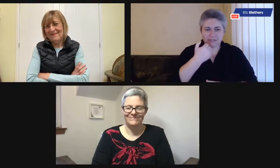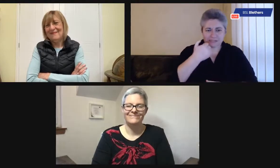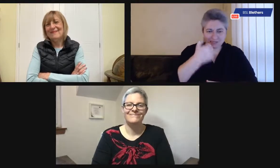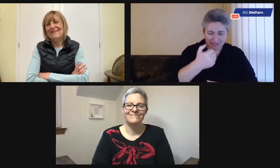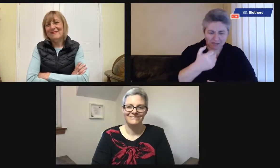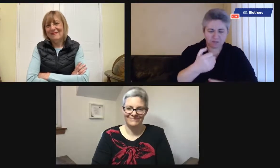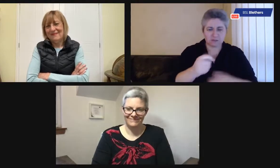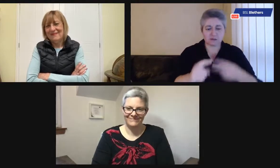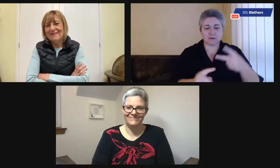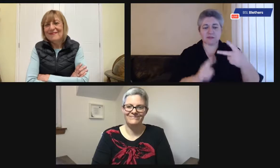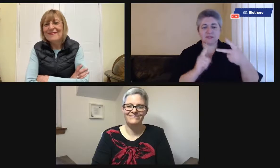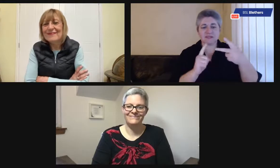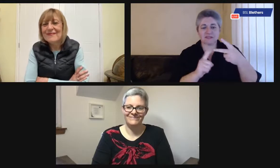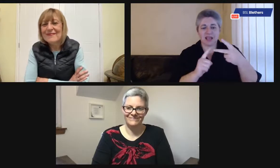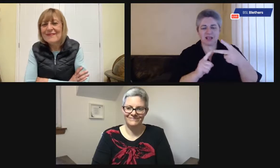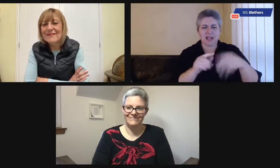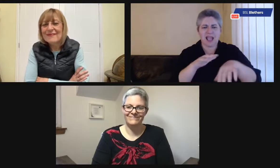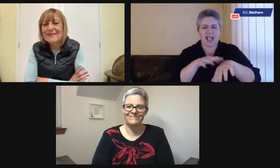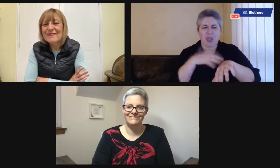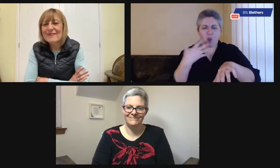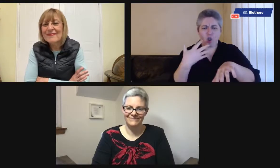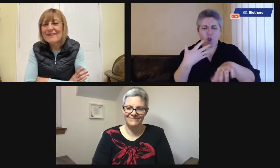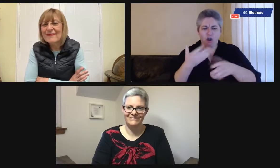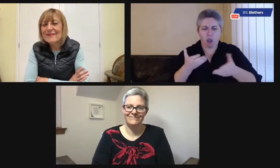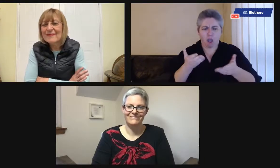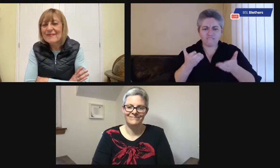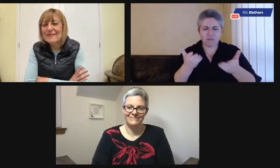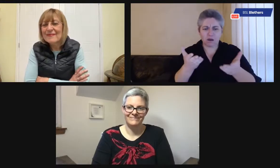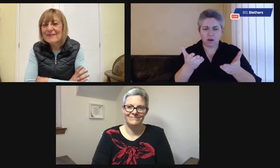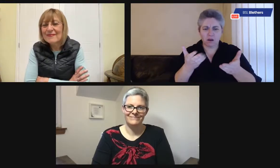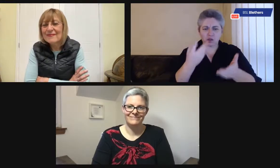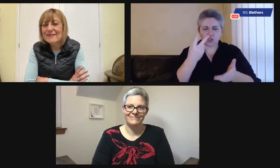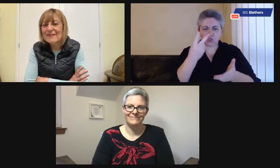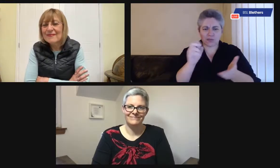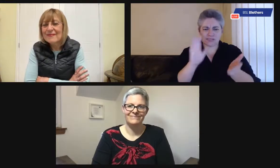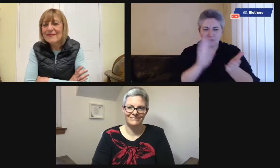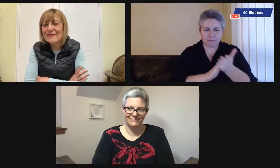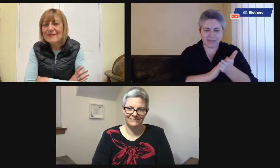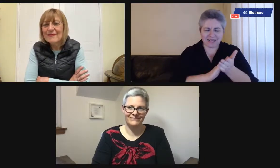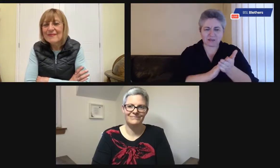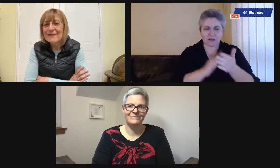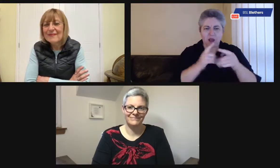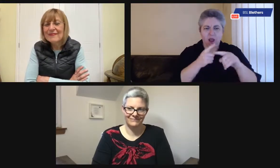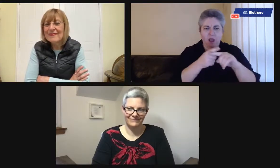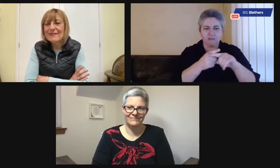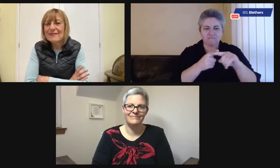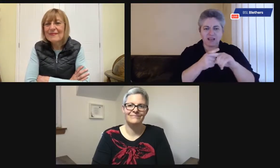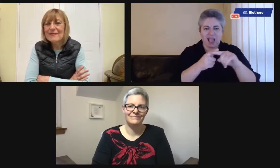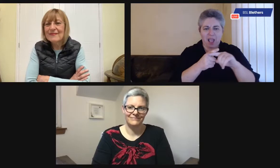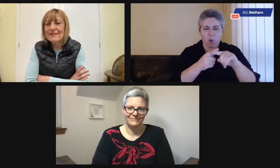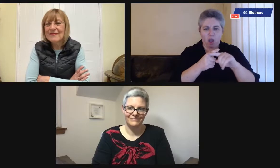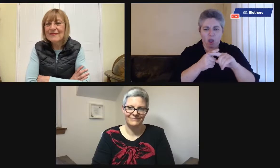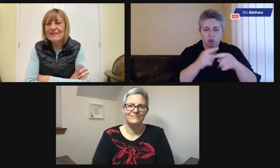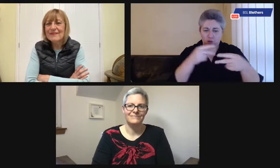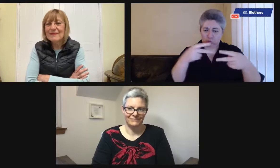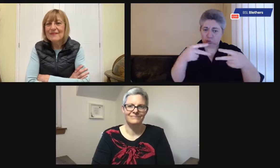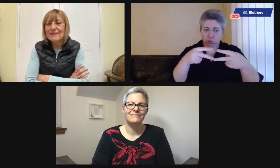five, or gas number six, and then the second thing, how long, so 20 minutes, or